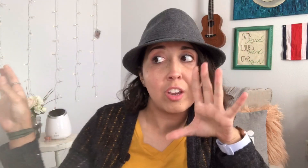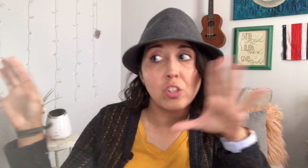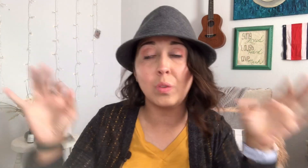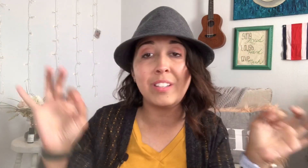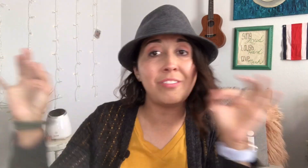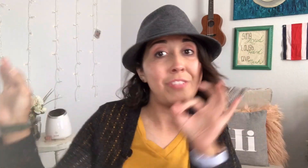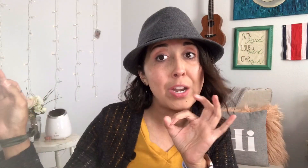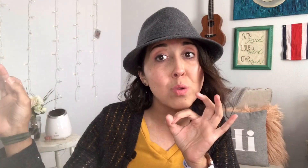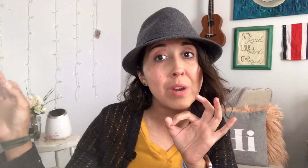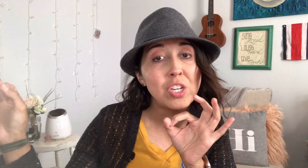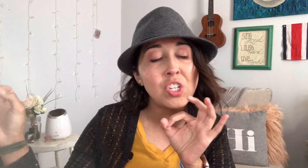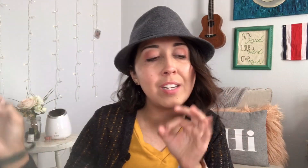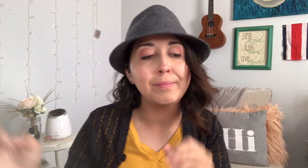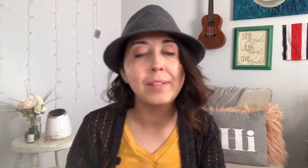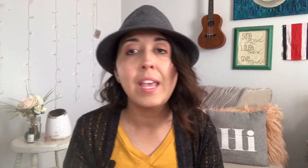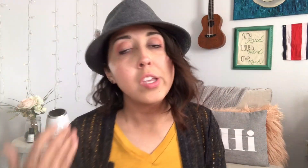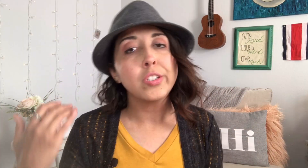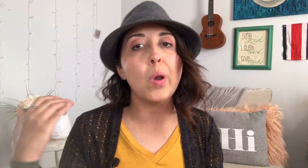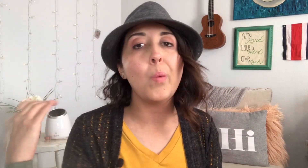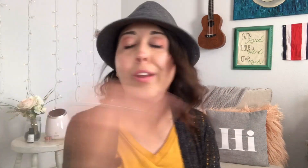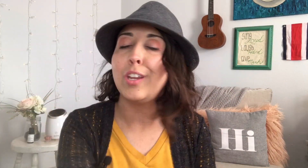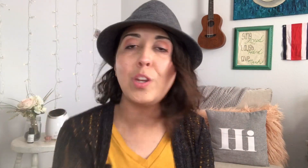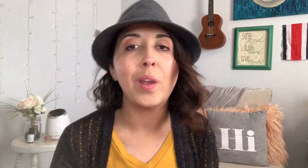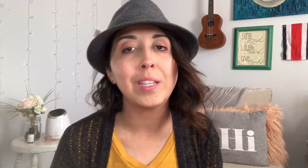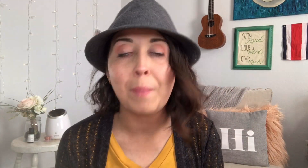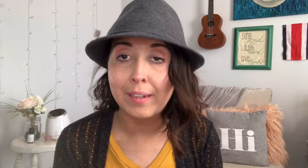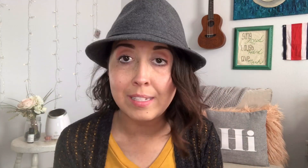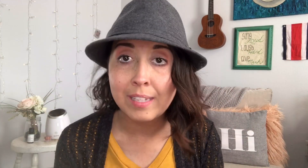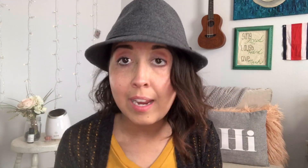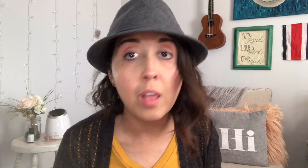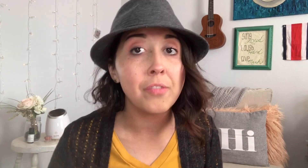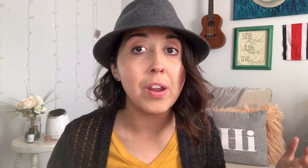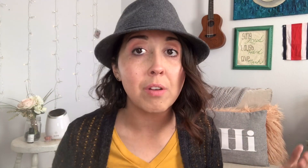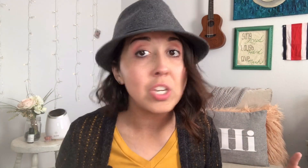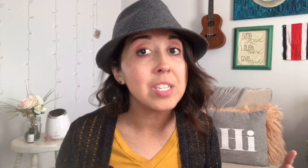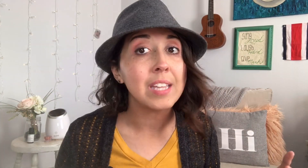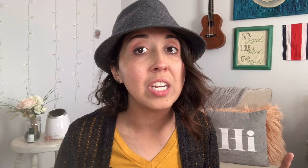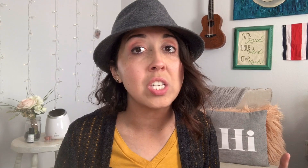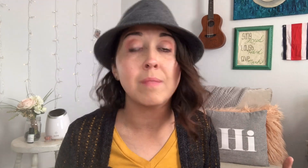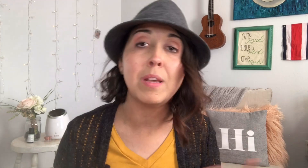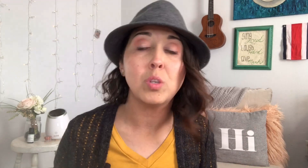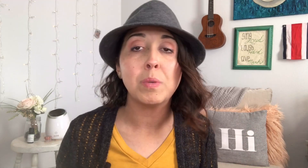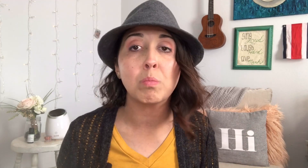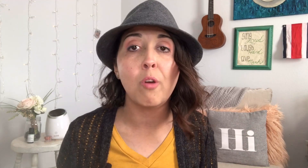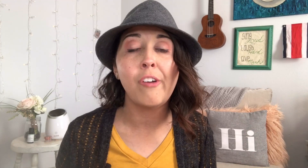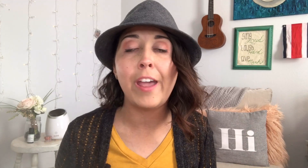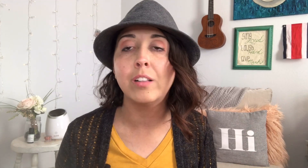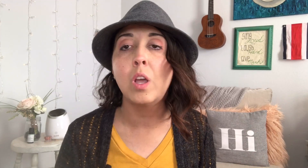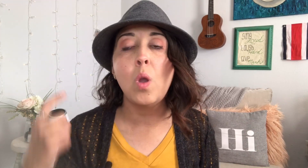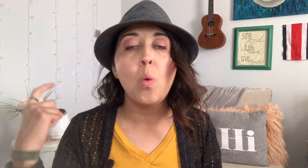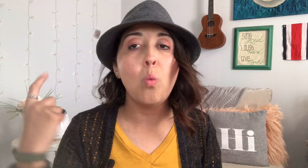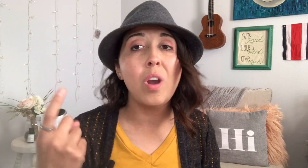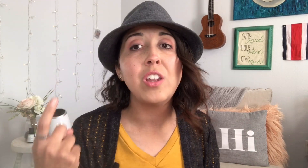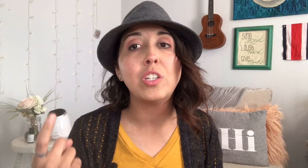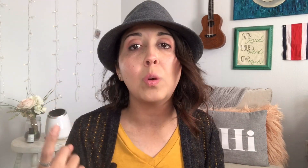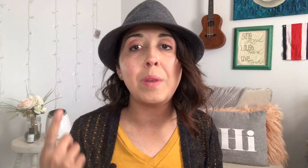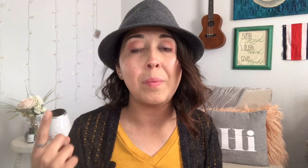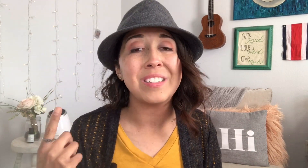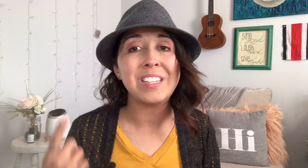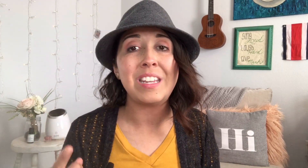there so it's Federation so what can you expect to see on the Federation section of my lupus profile one you'll be able to see